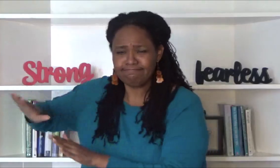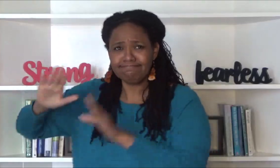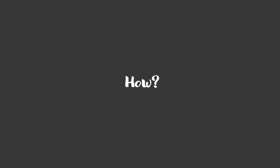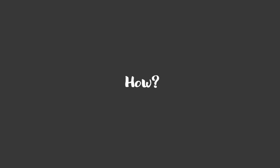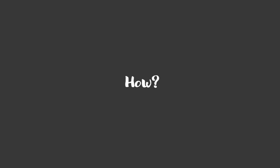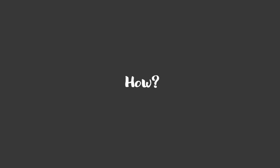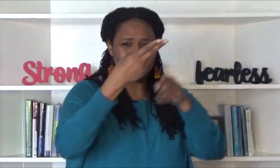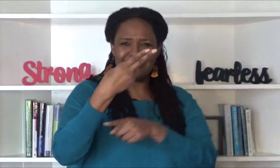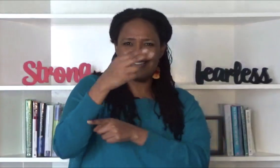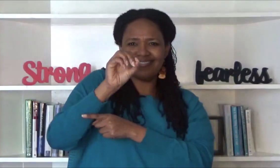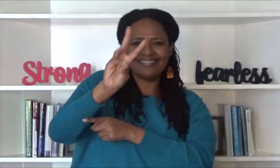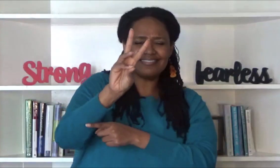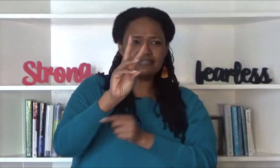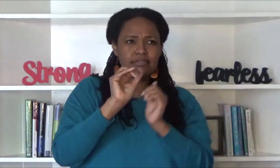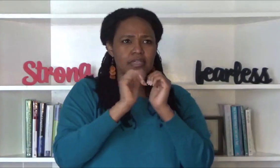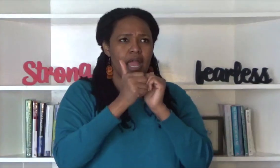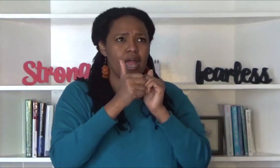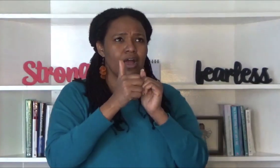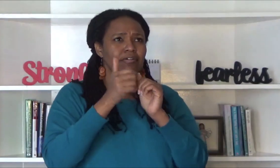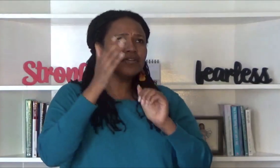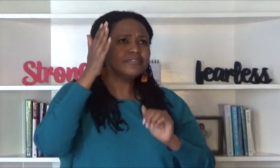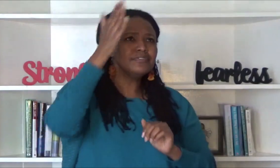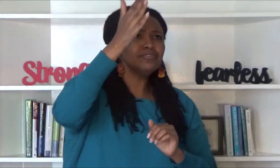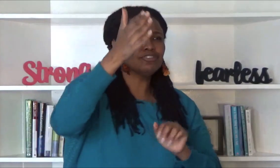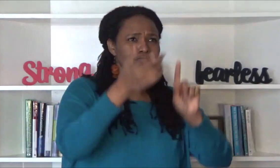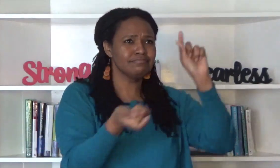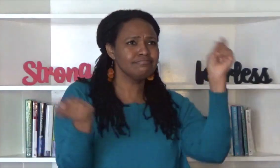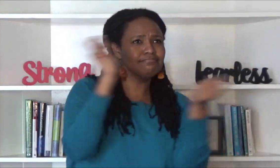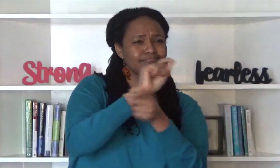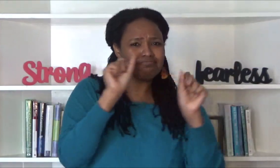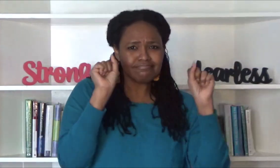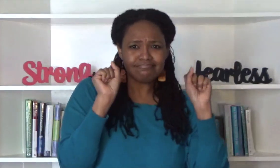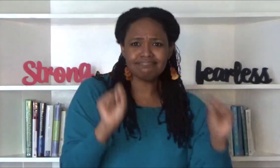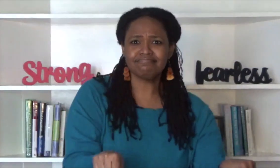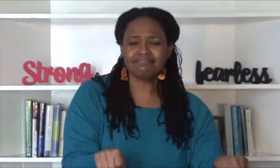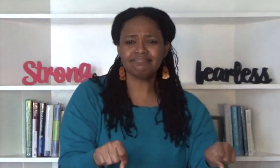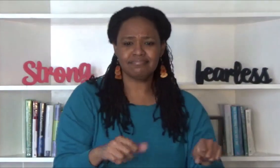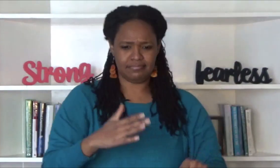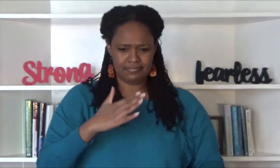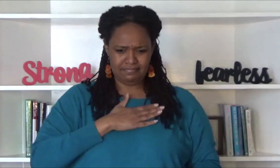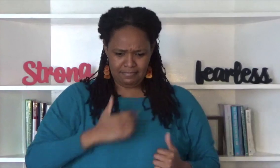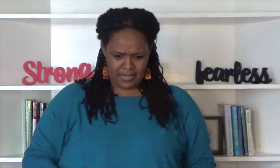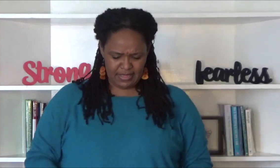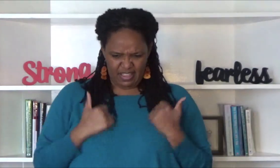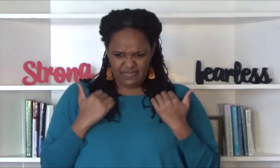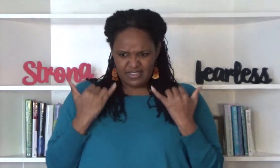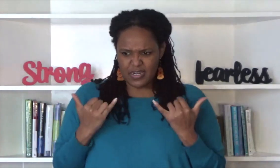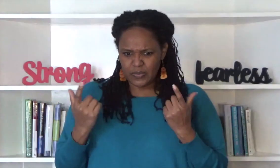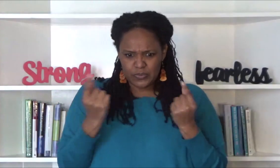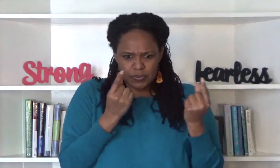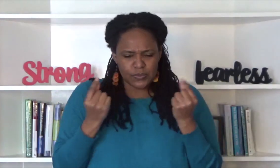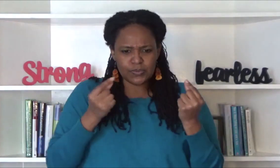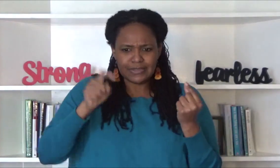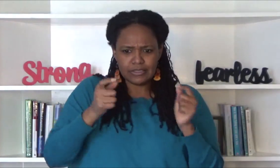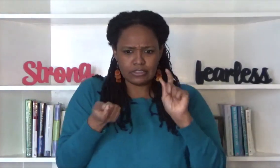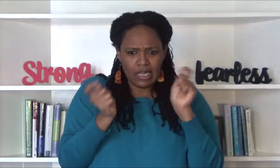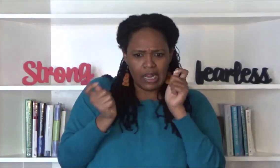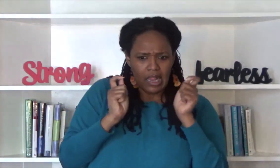how do i need to change my life so that my past pain no longer dictate